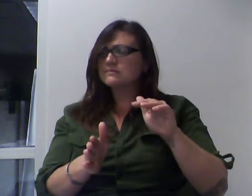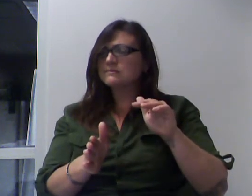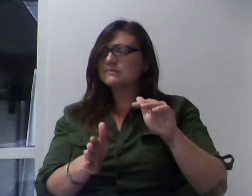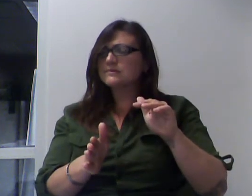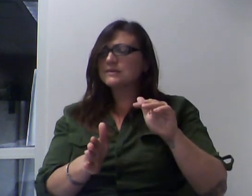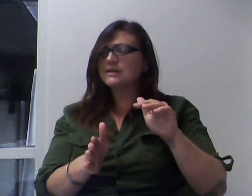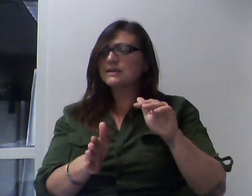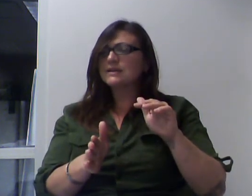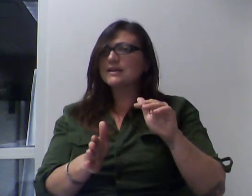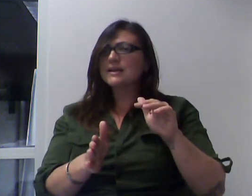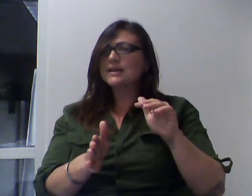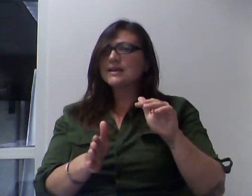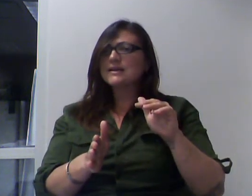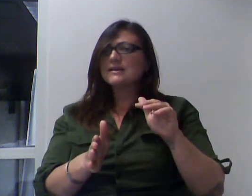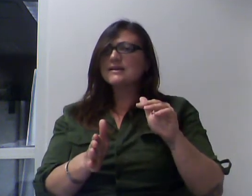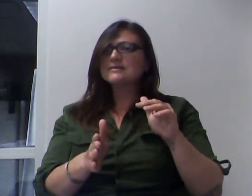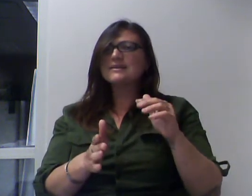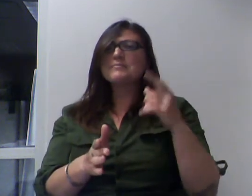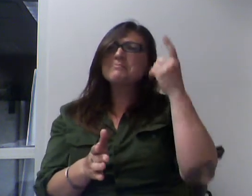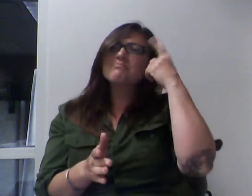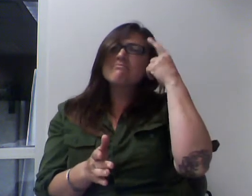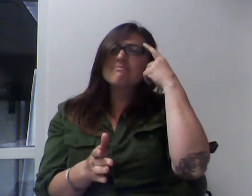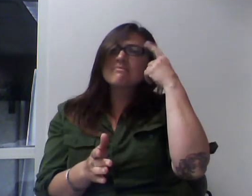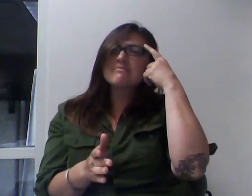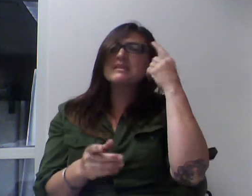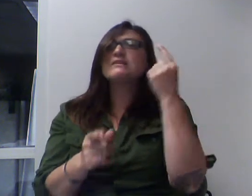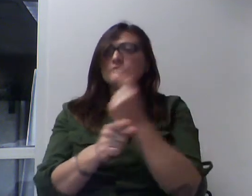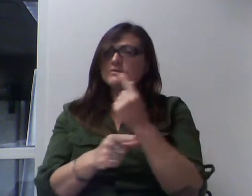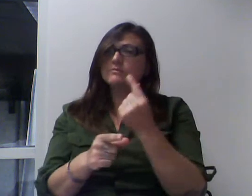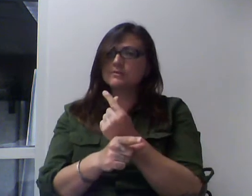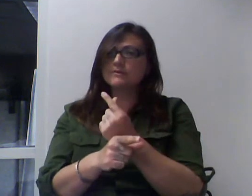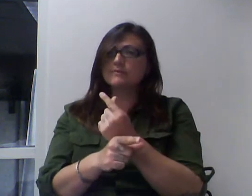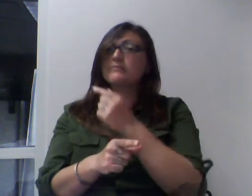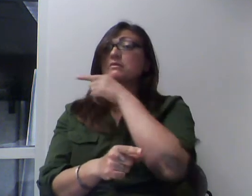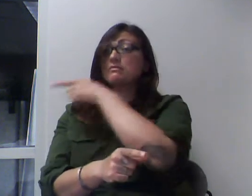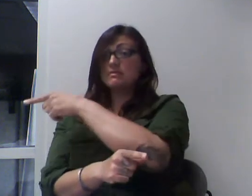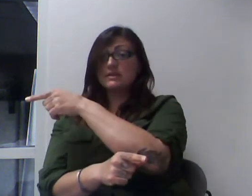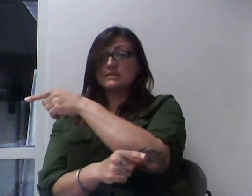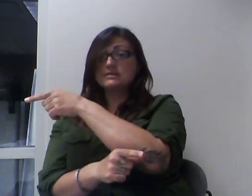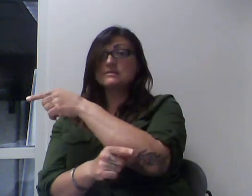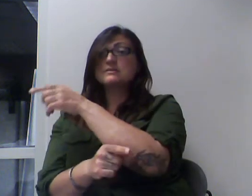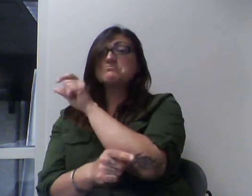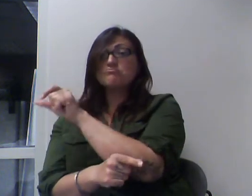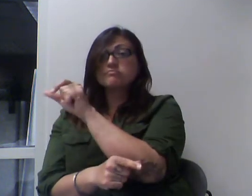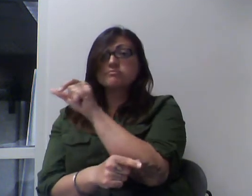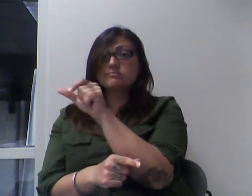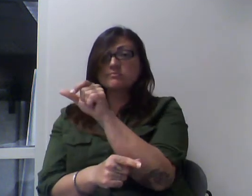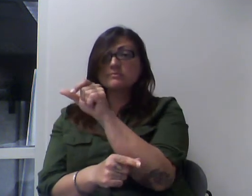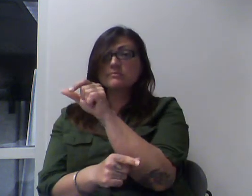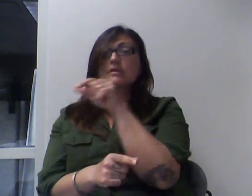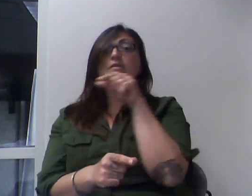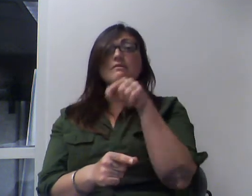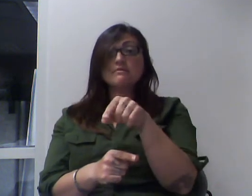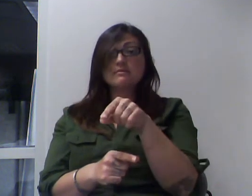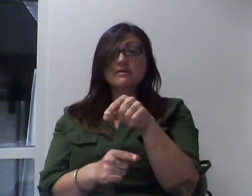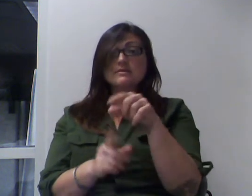And if we just think a little bit of geometry. We're doing this with segments. We're doing this with squares.